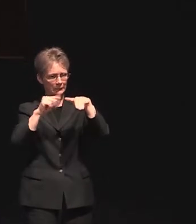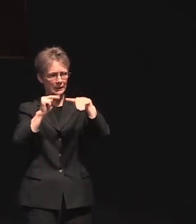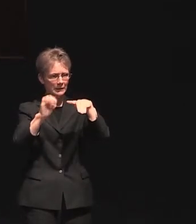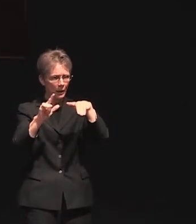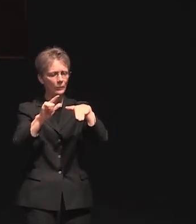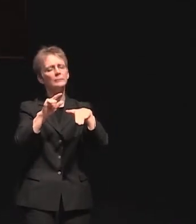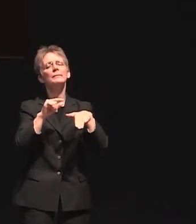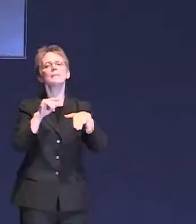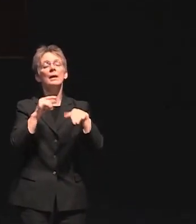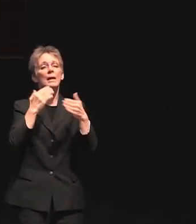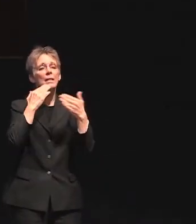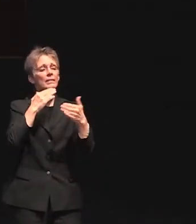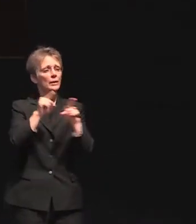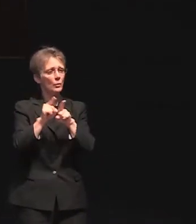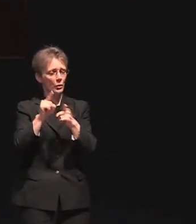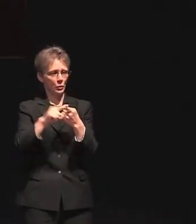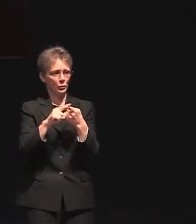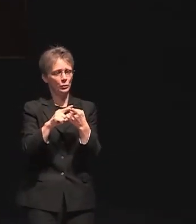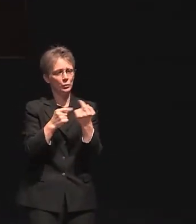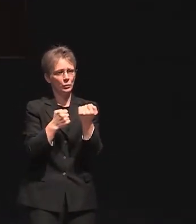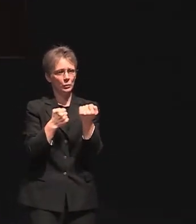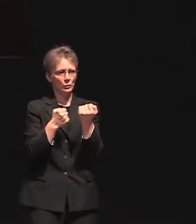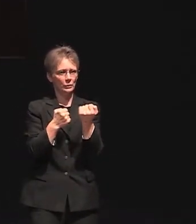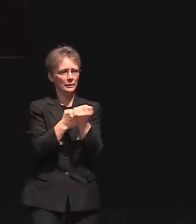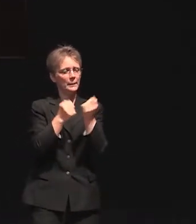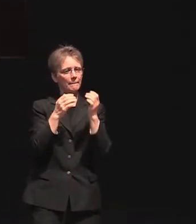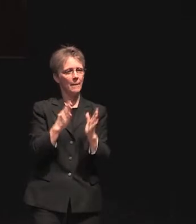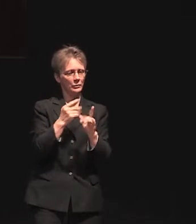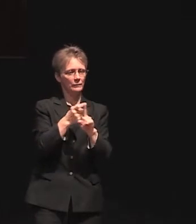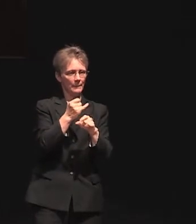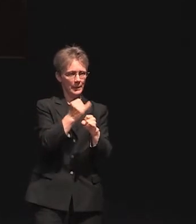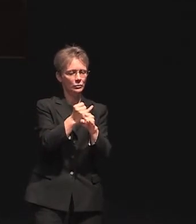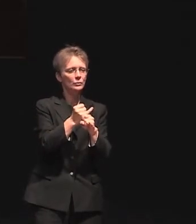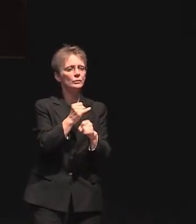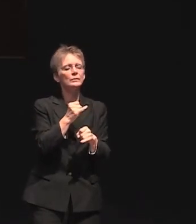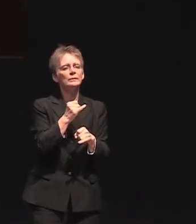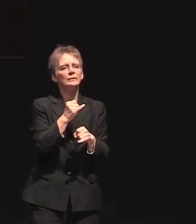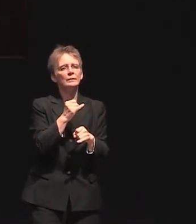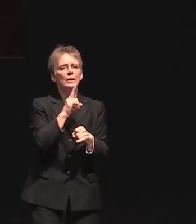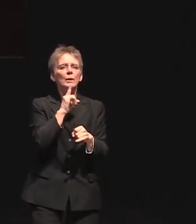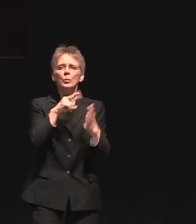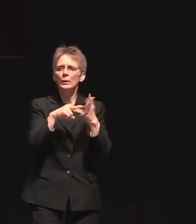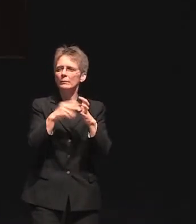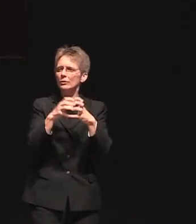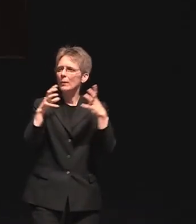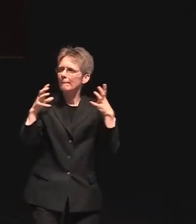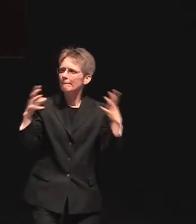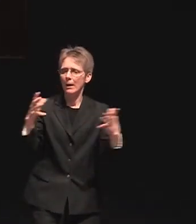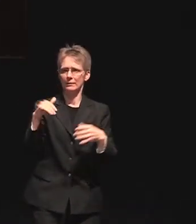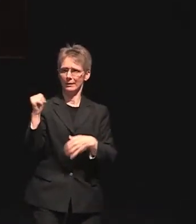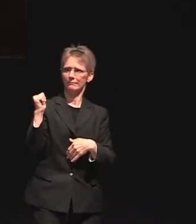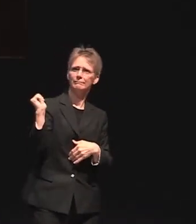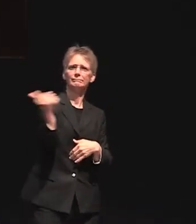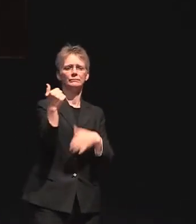our sponsors also to the to the Institute because it means so much that you are able to as artists to